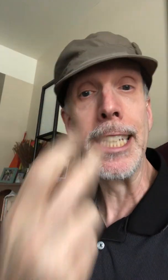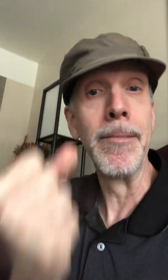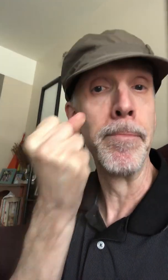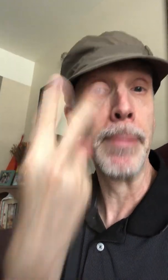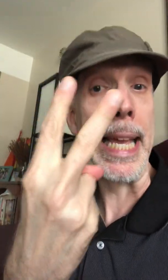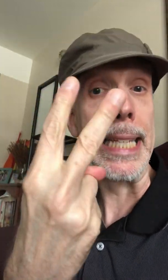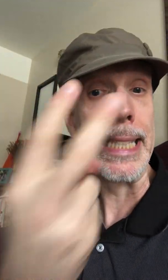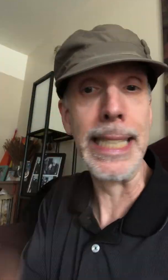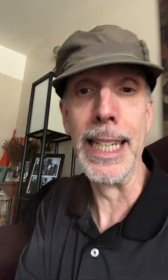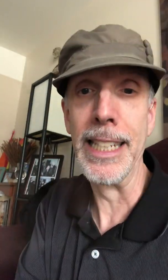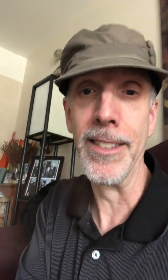Peace.